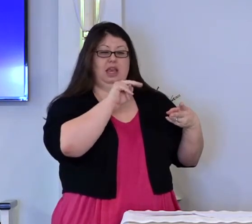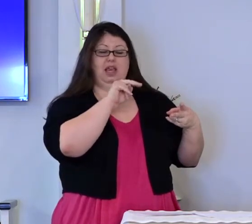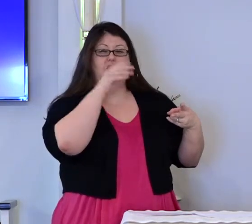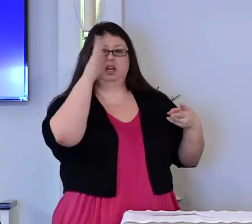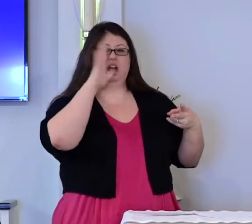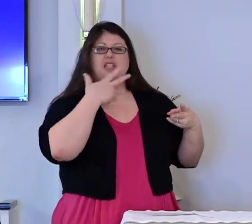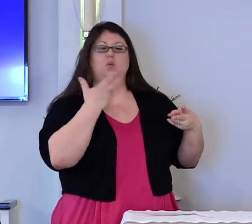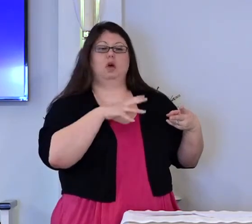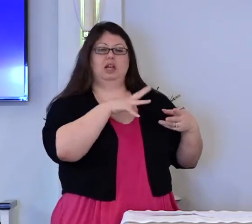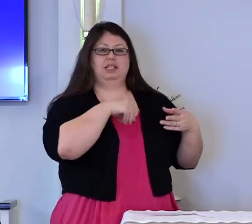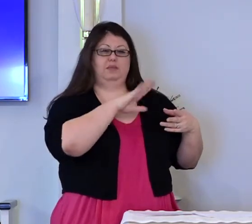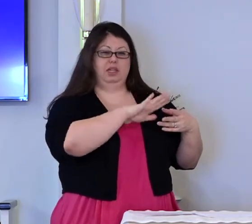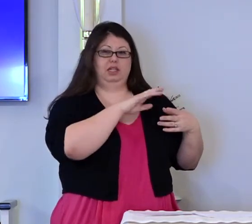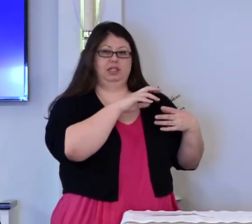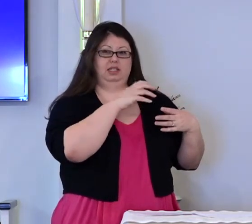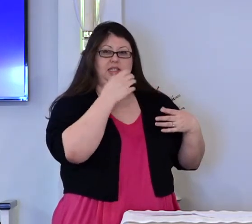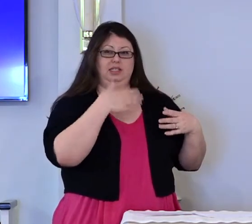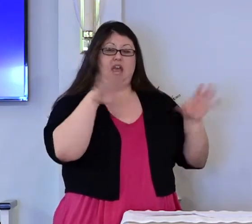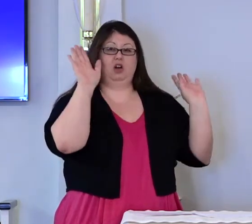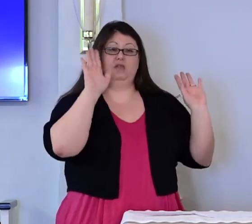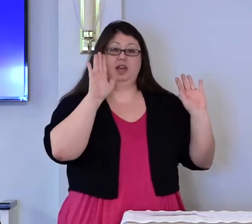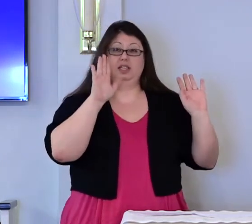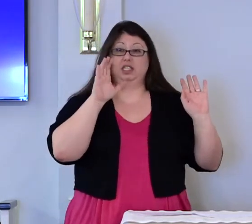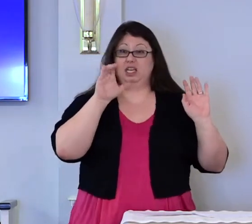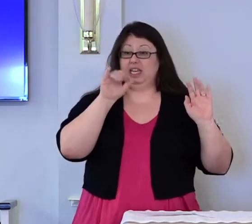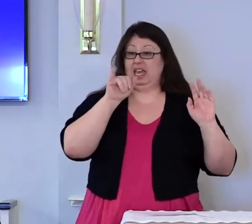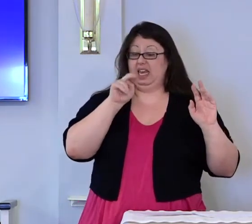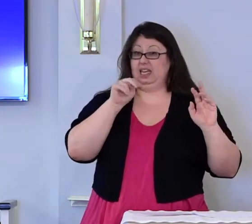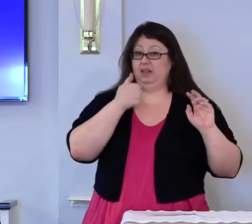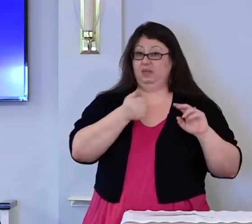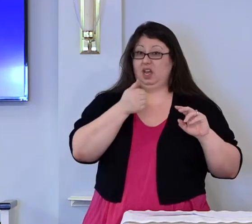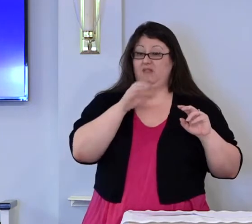In anger, in jealousy,